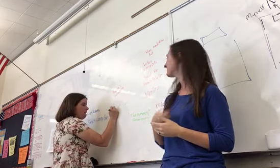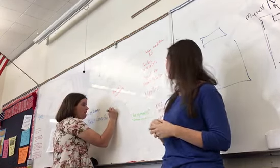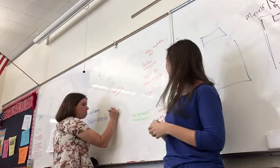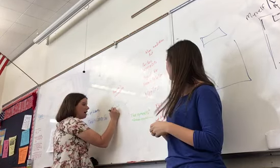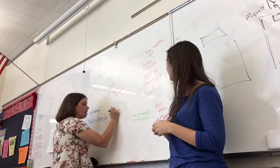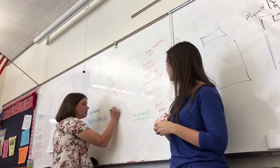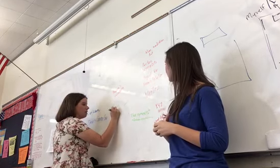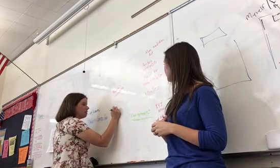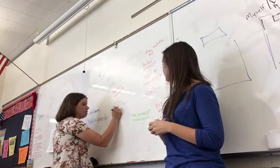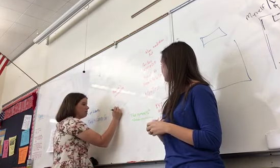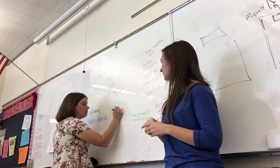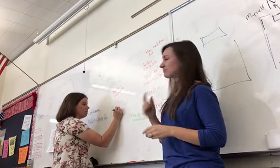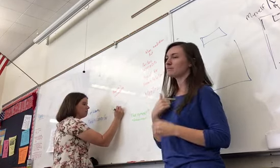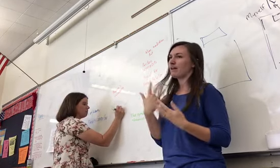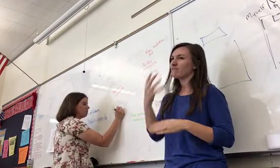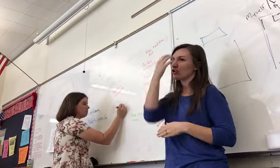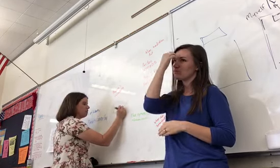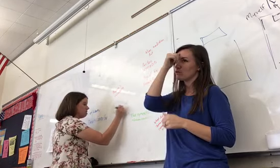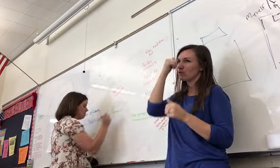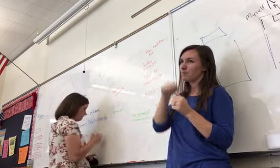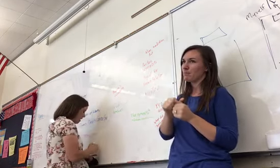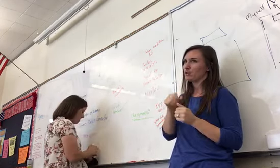But I know what it was. Okay.